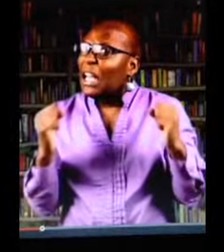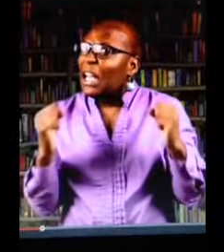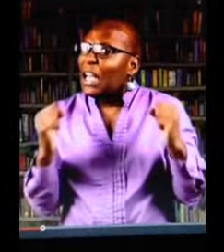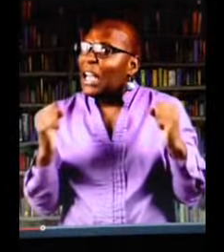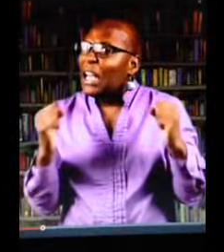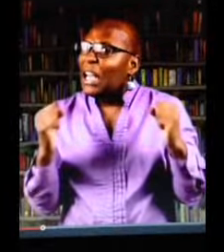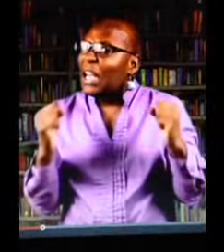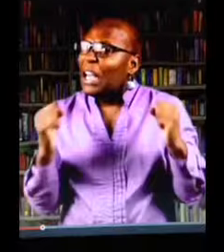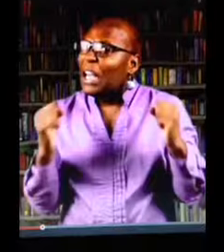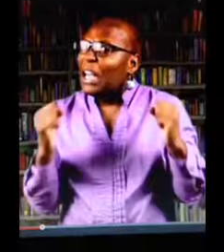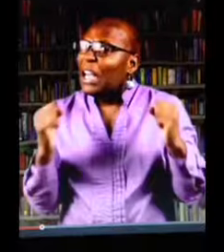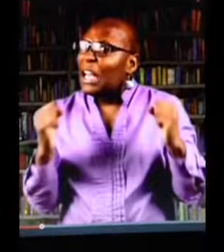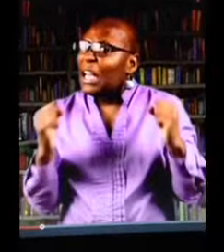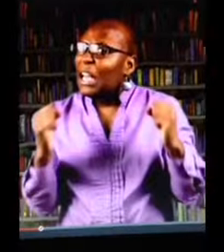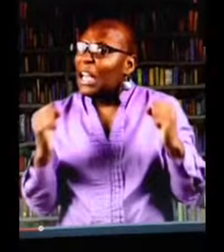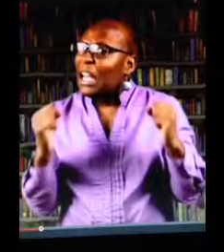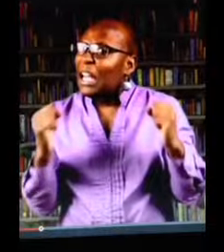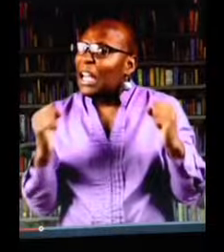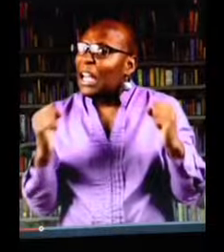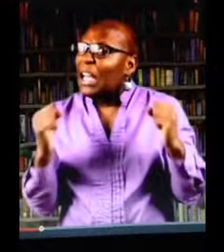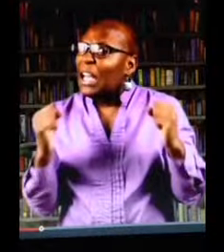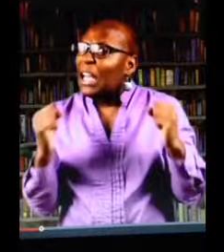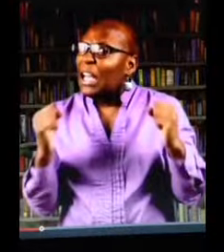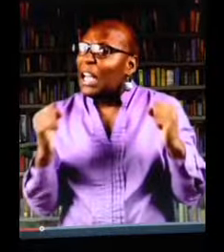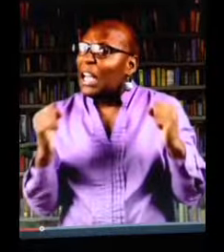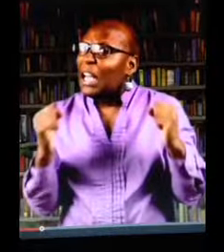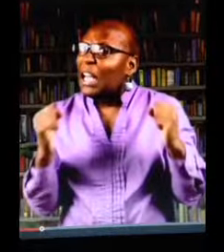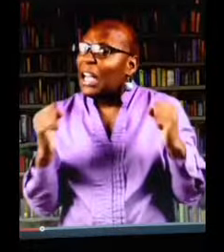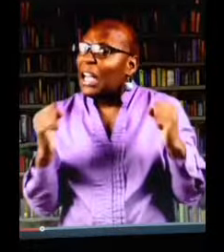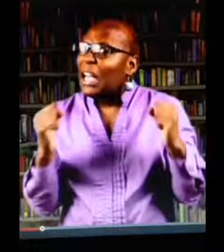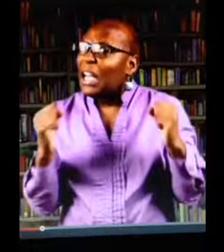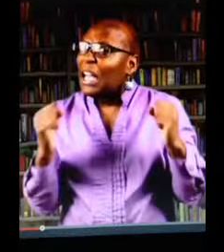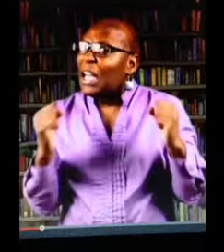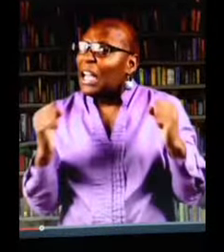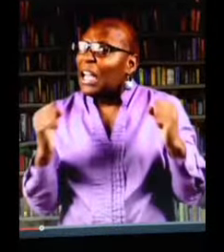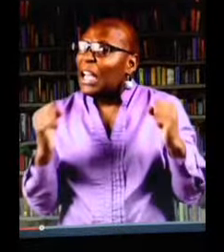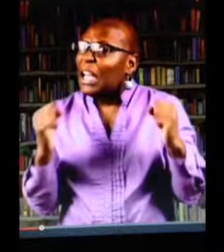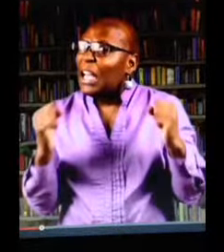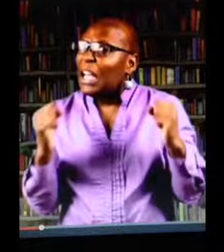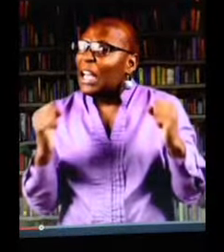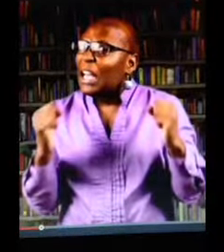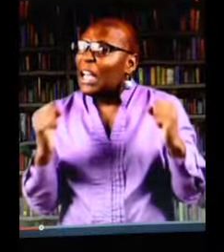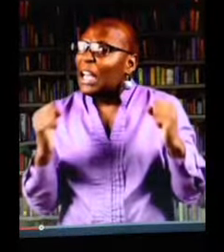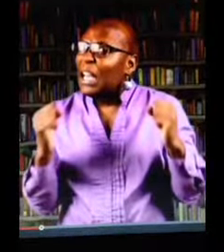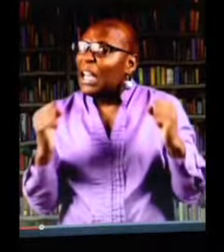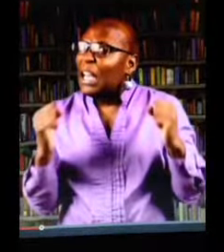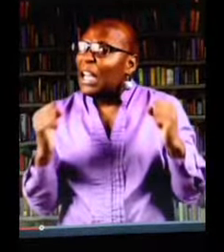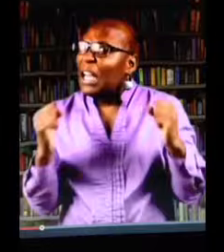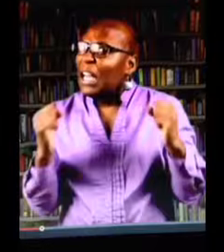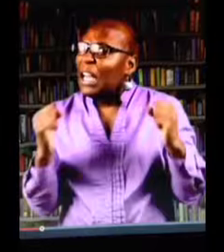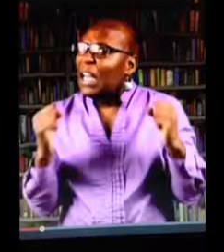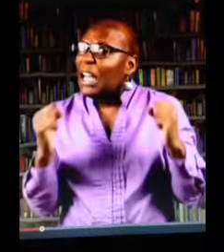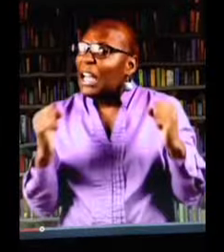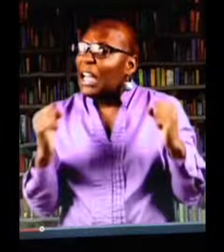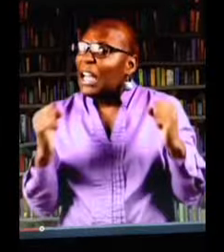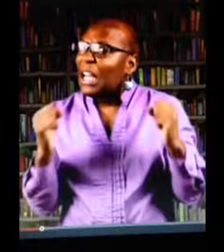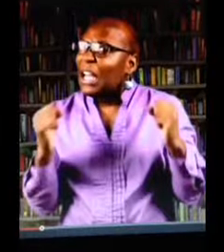telling him stories about the things boys like to talk about, like bugs and trees and stuff.